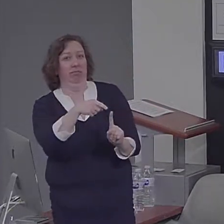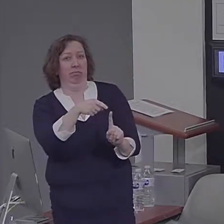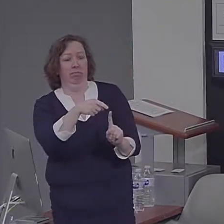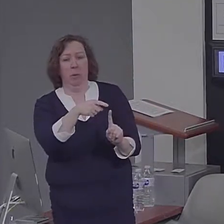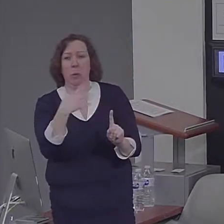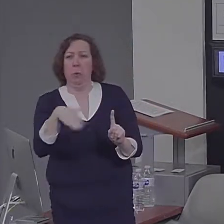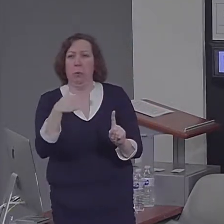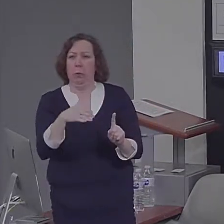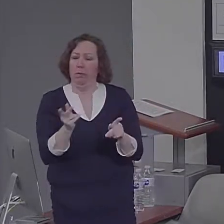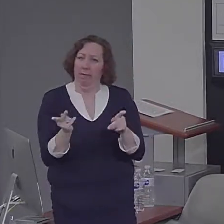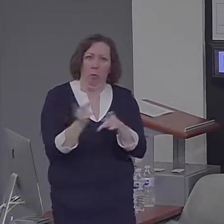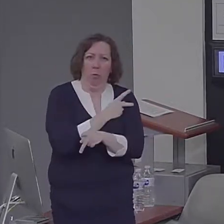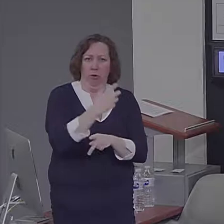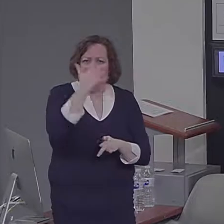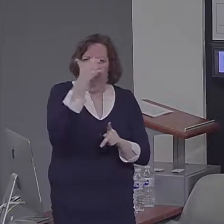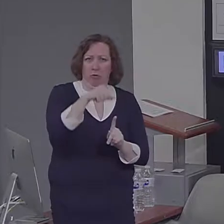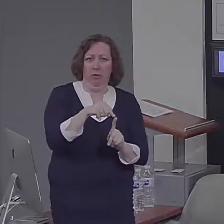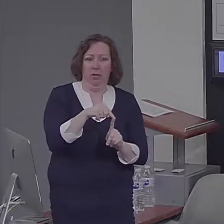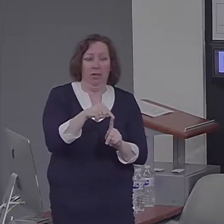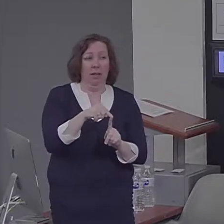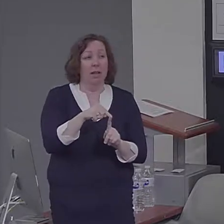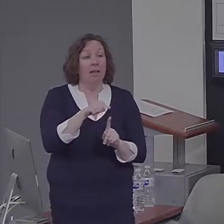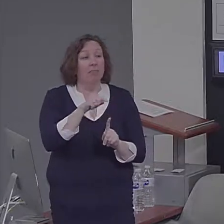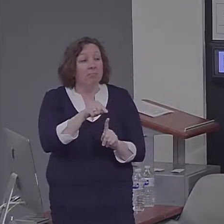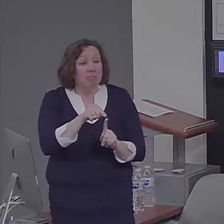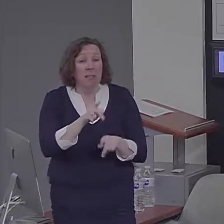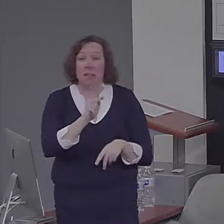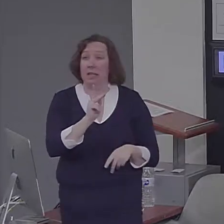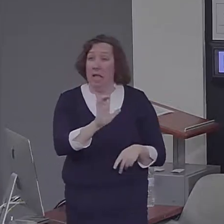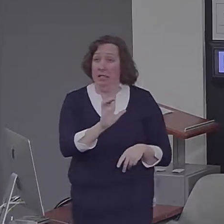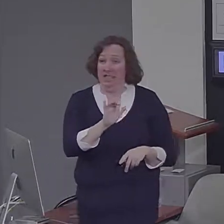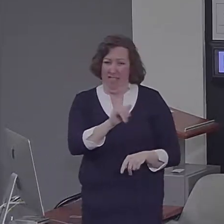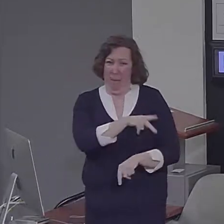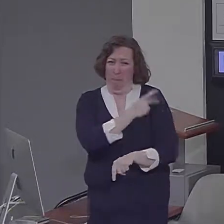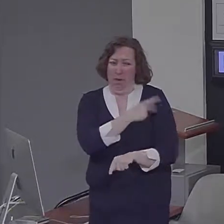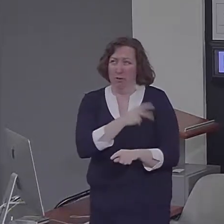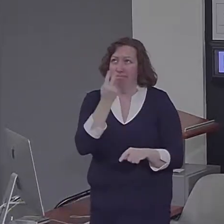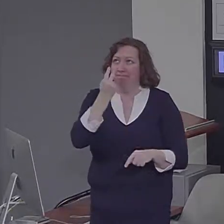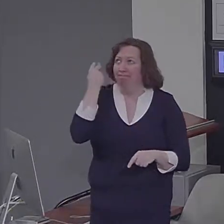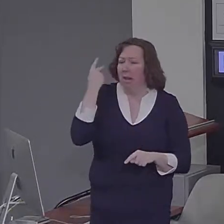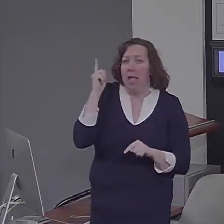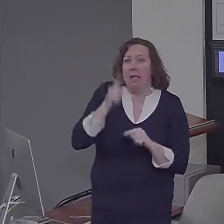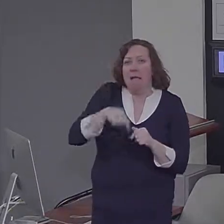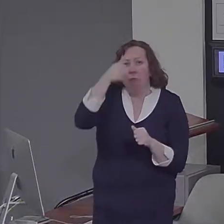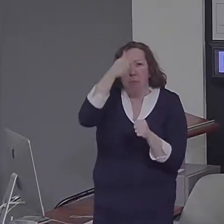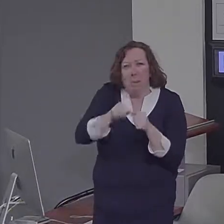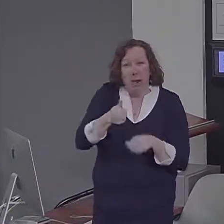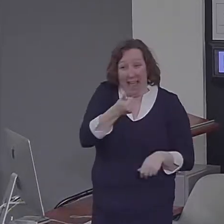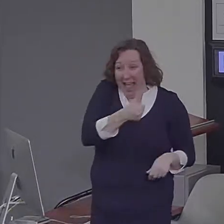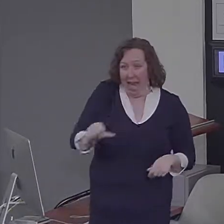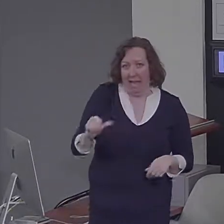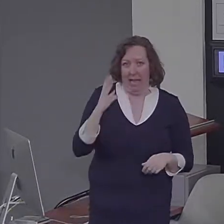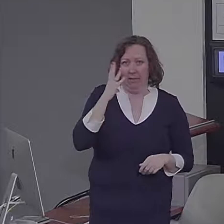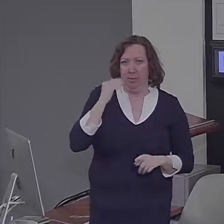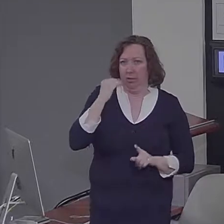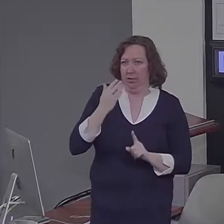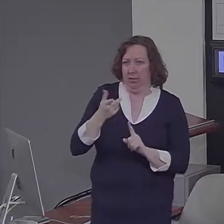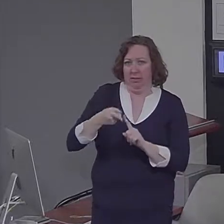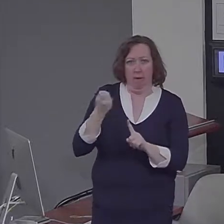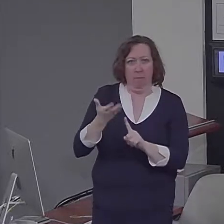single past experience that had happened to them, that had happened to him at any time. He had general